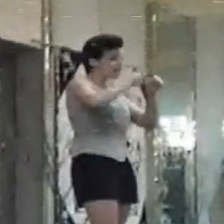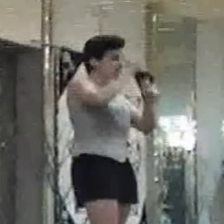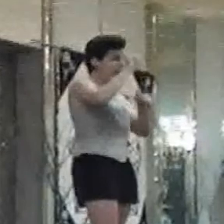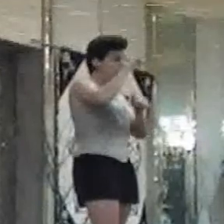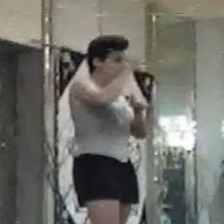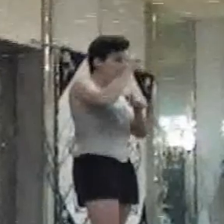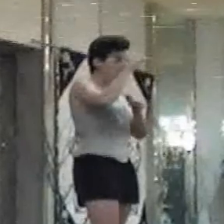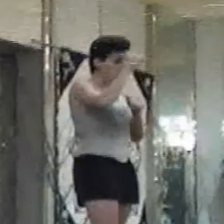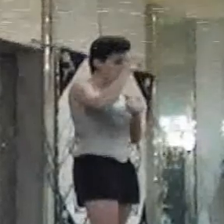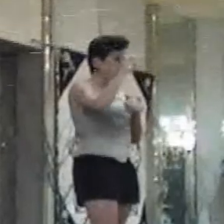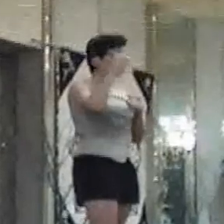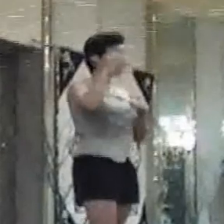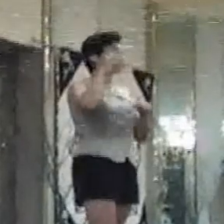When I did the first episode,